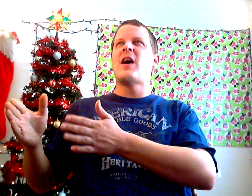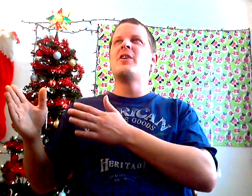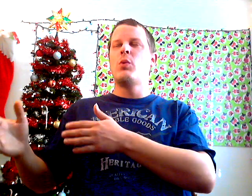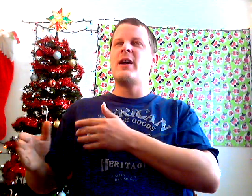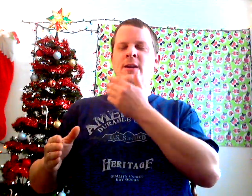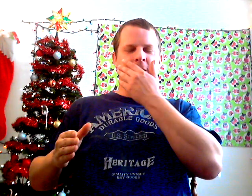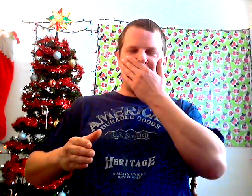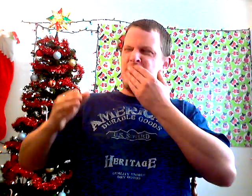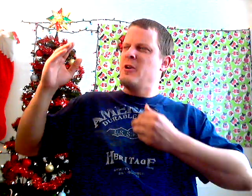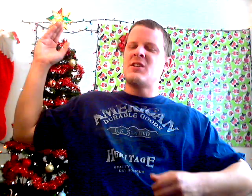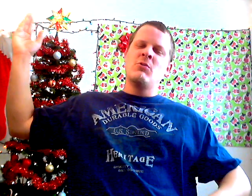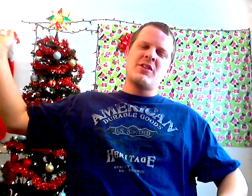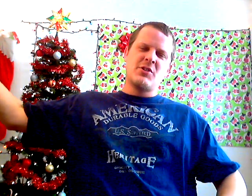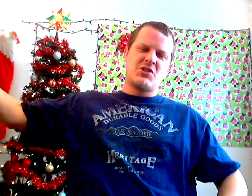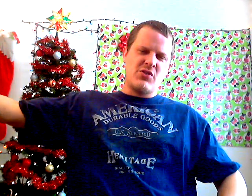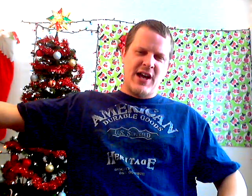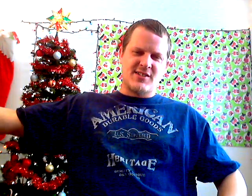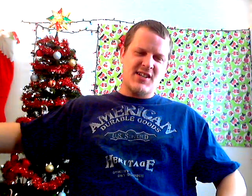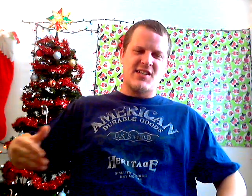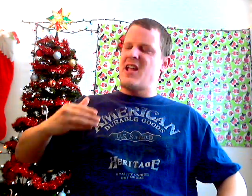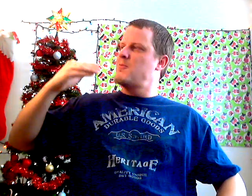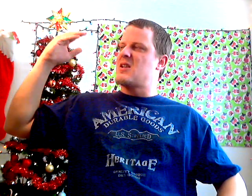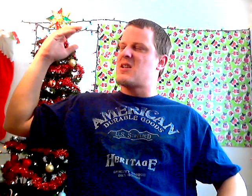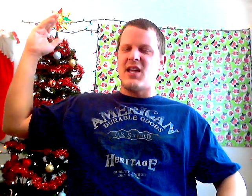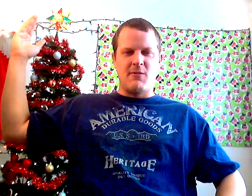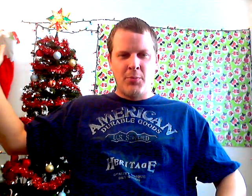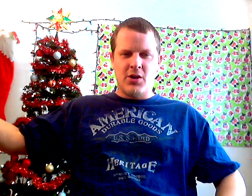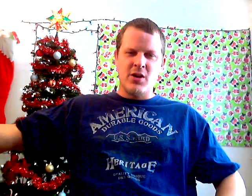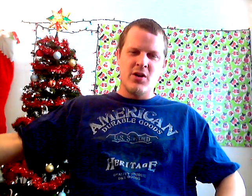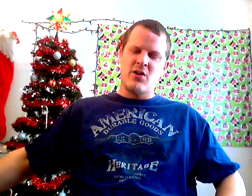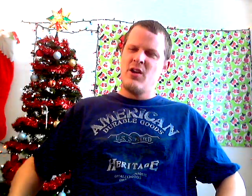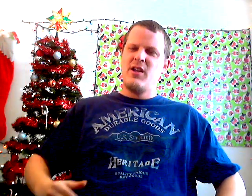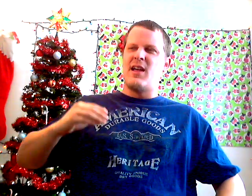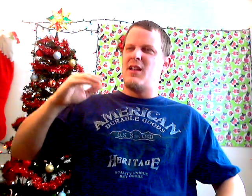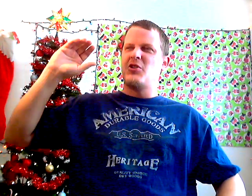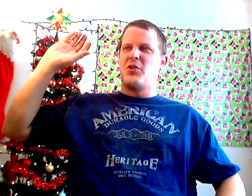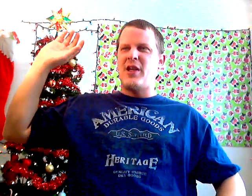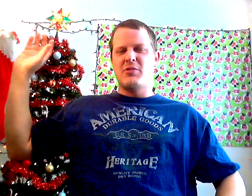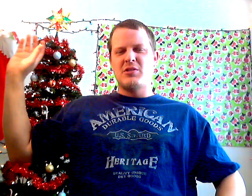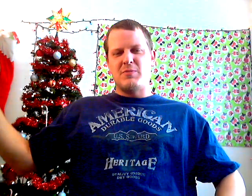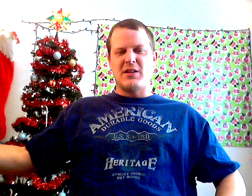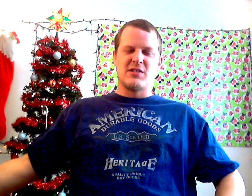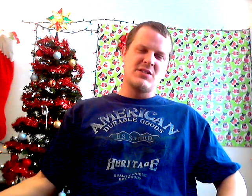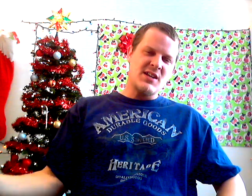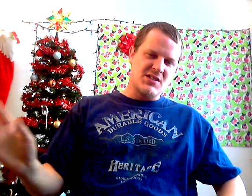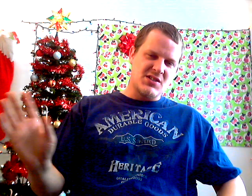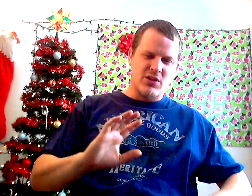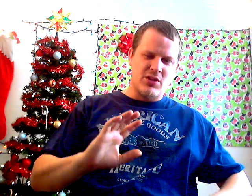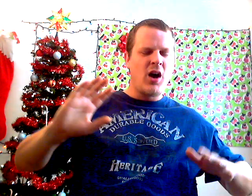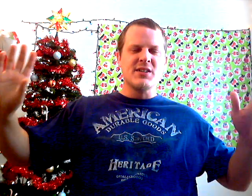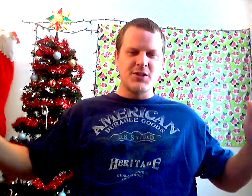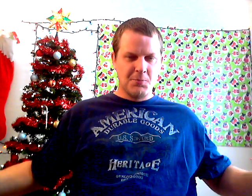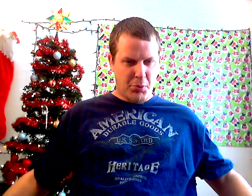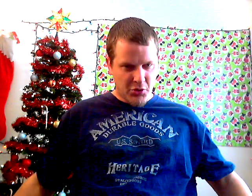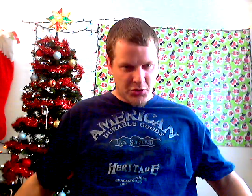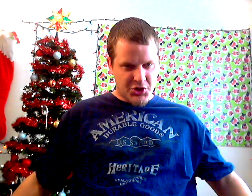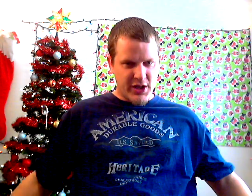find a way, even when he did it with him in 2006, he had to be King Booker. And, you know, that was because Batista was there. All this other bullshit.